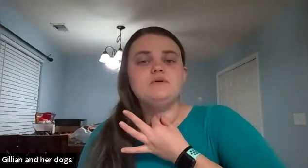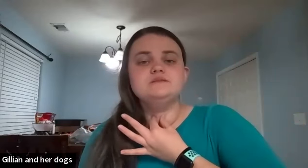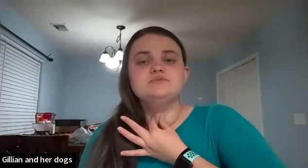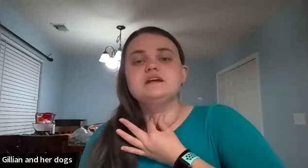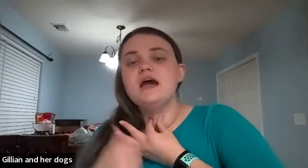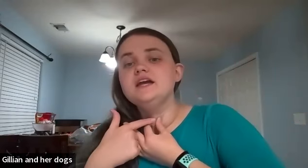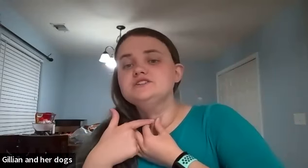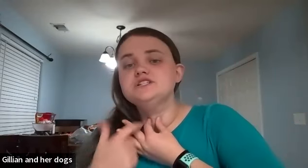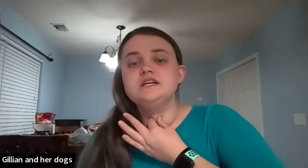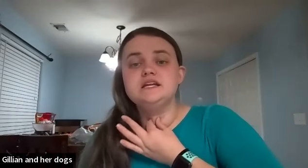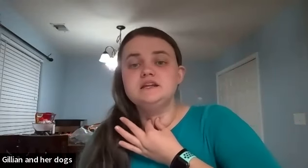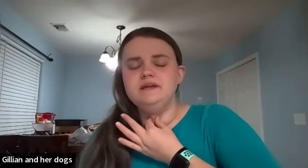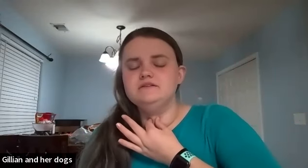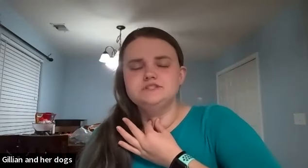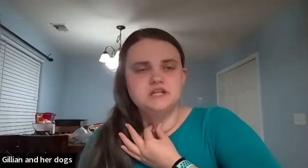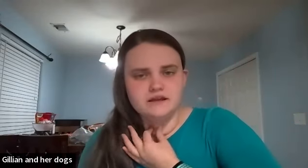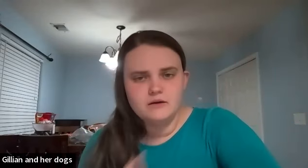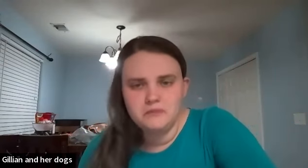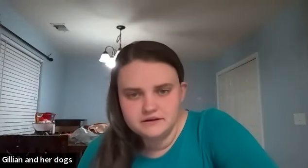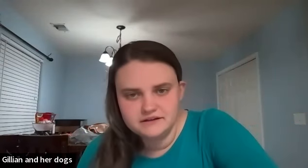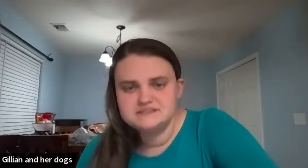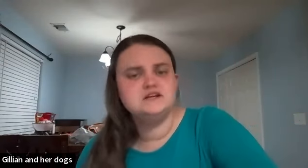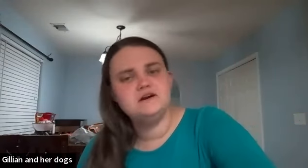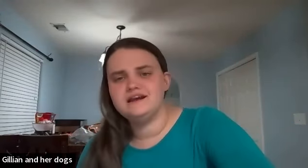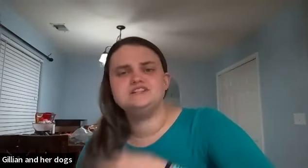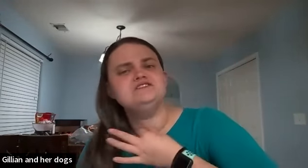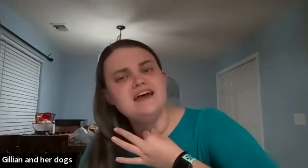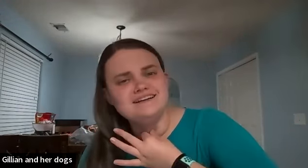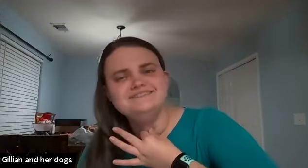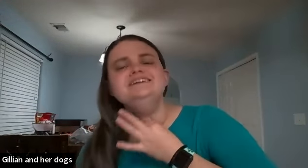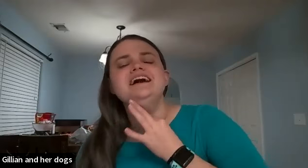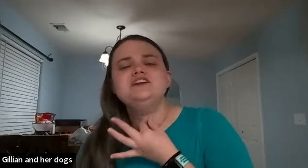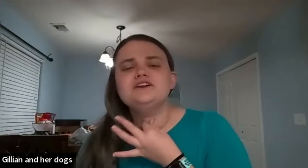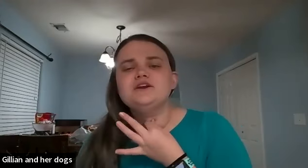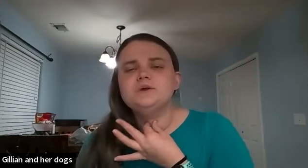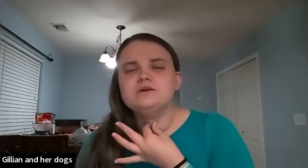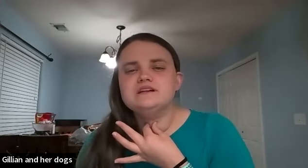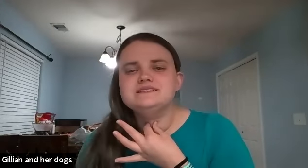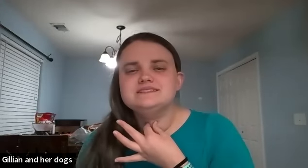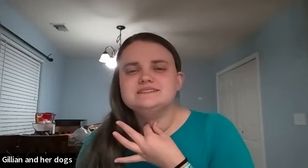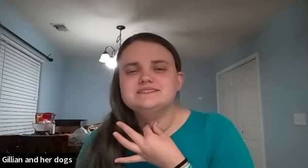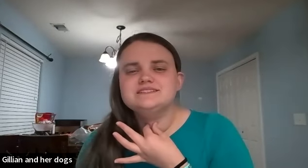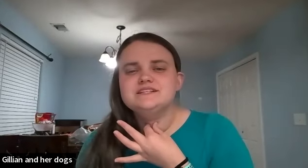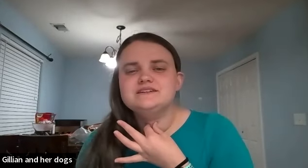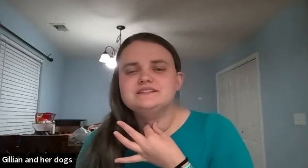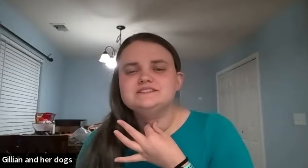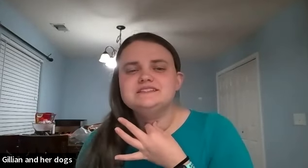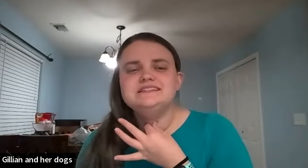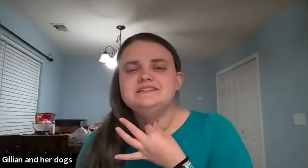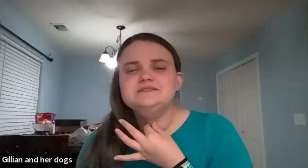going to put it at your chin i mean your chin oh my goodness sorry guys your neck and you're gonna go curious curious just a little